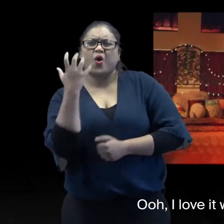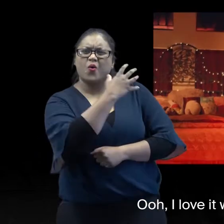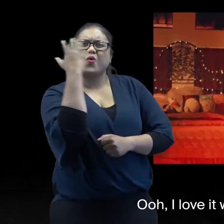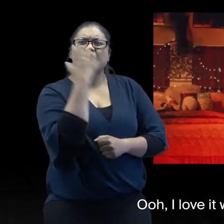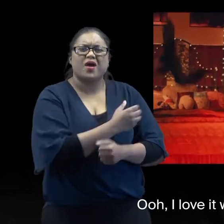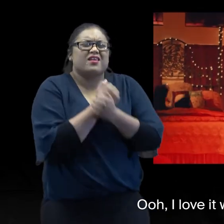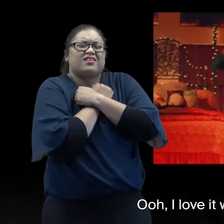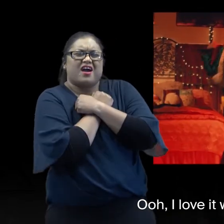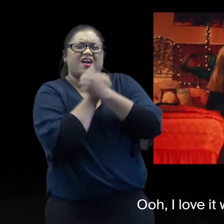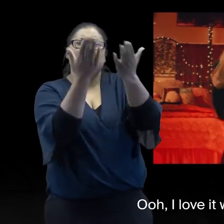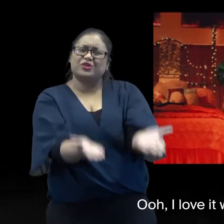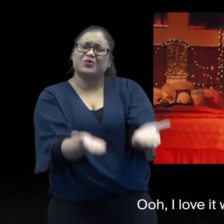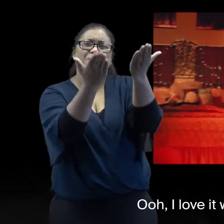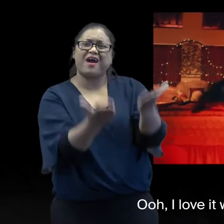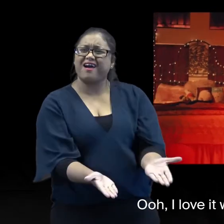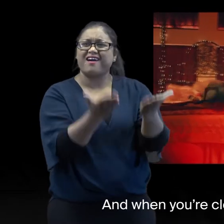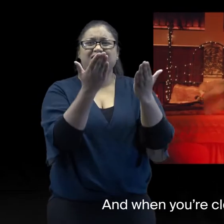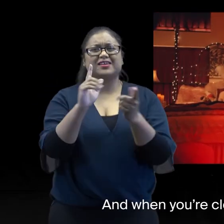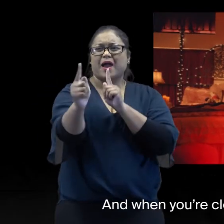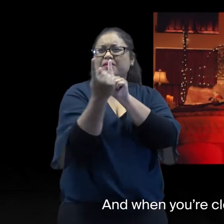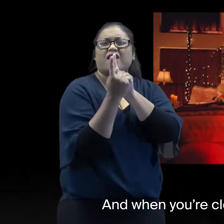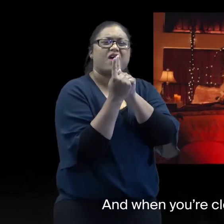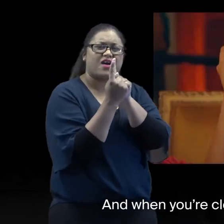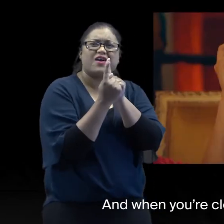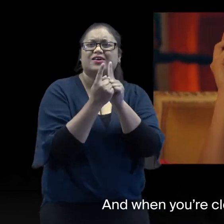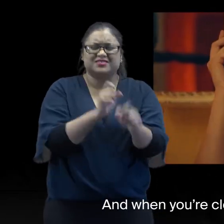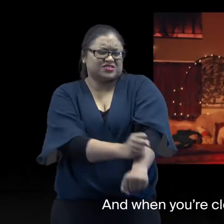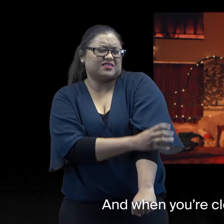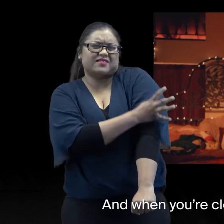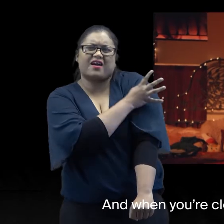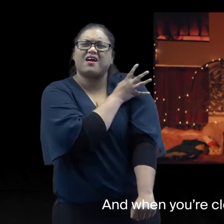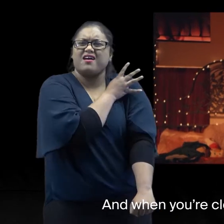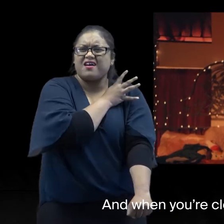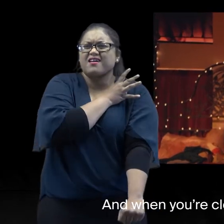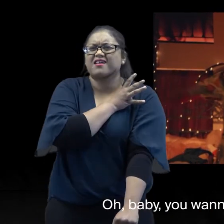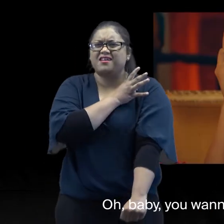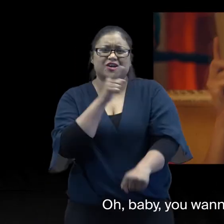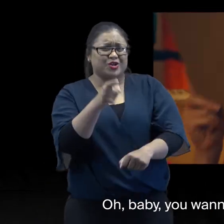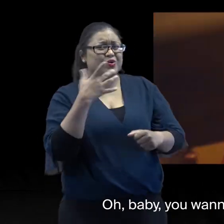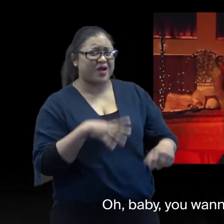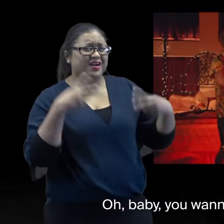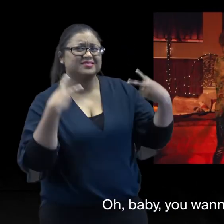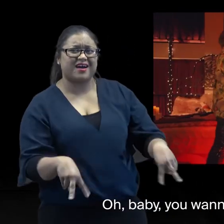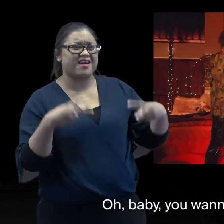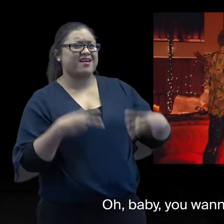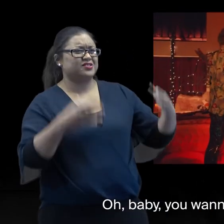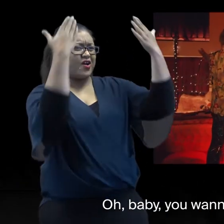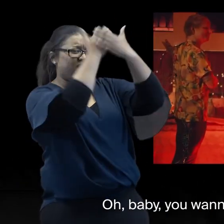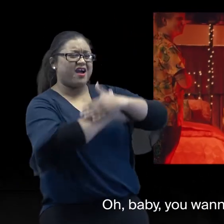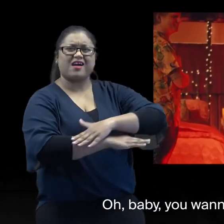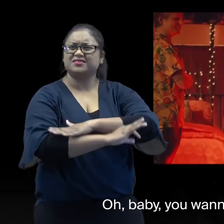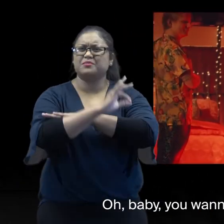Oh, I love it when you do it like that And when you're close up, give me the shivers Oh, baby, you wanna